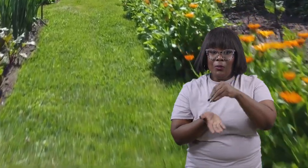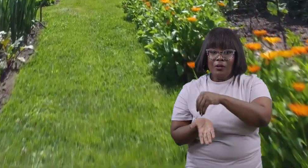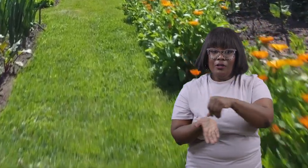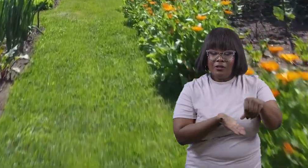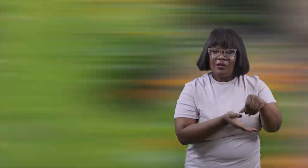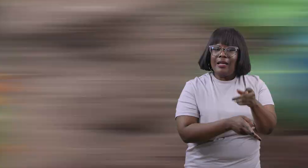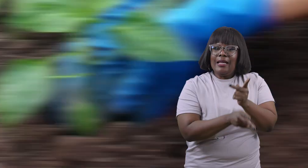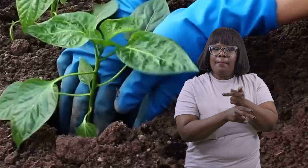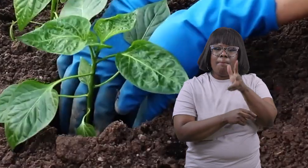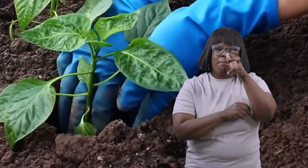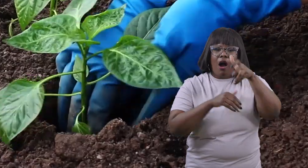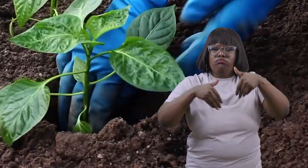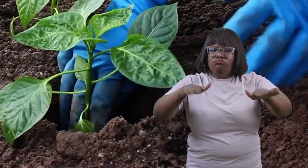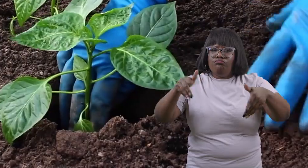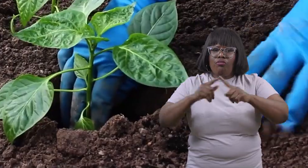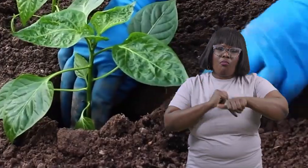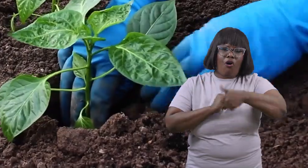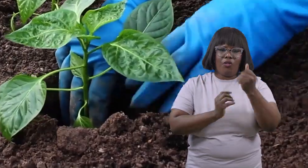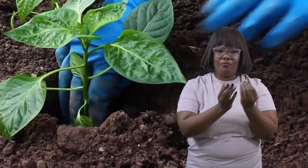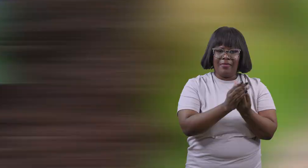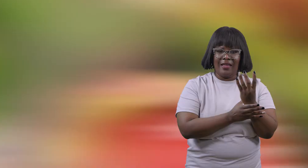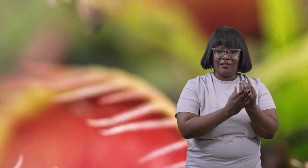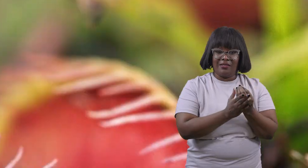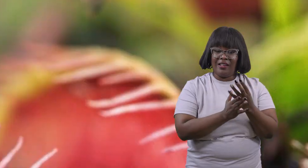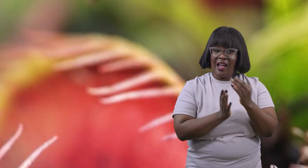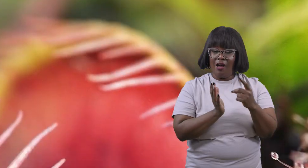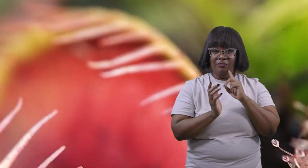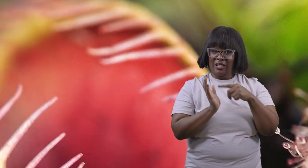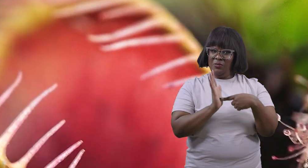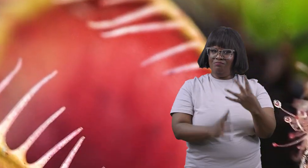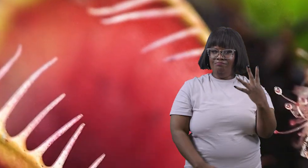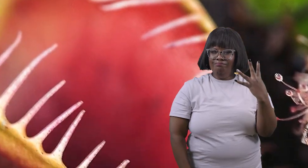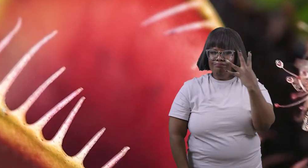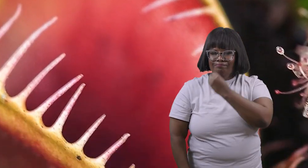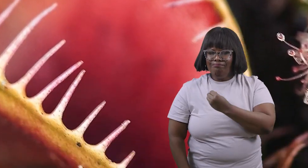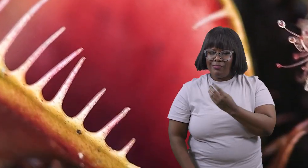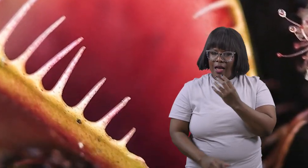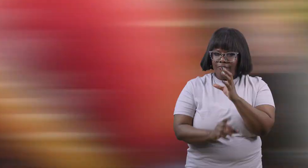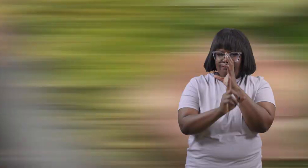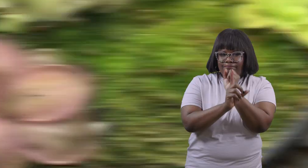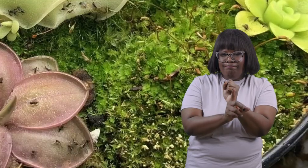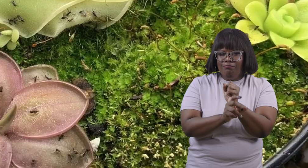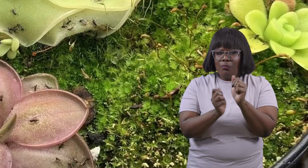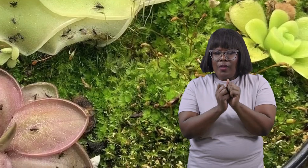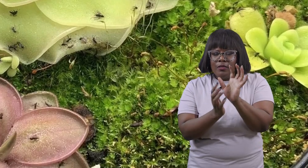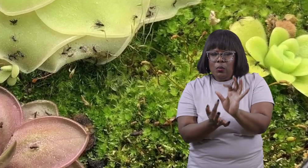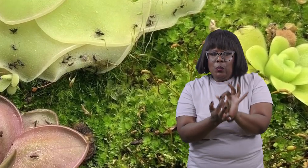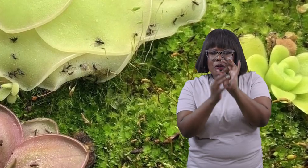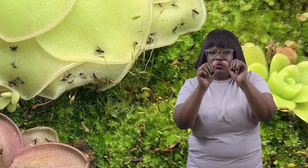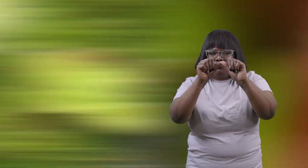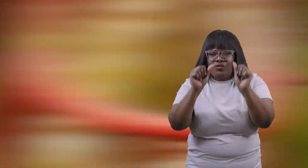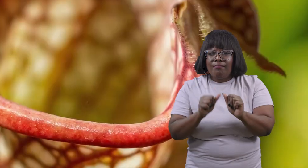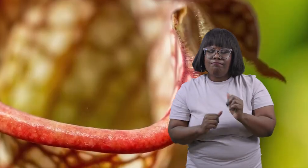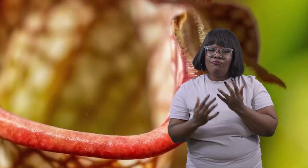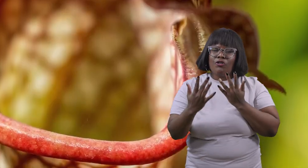keeping bugs away from other plants they are also stunning and interesting with their distinctive shapes and colors